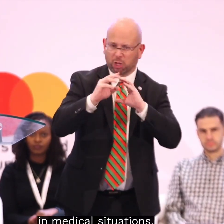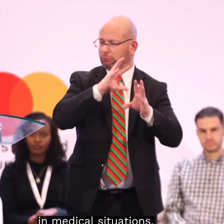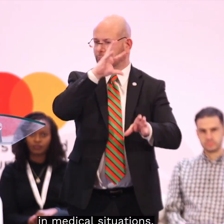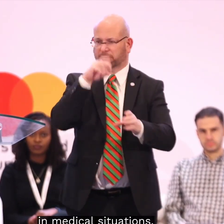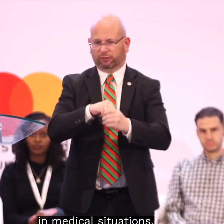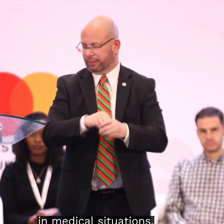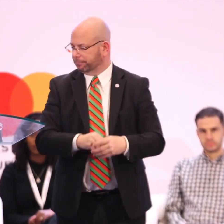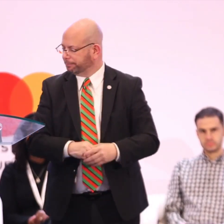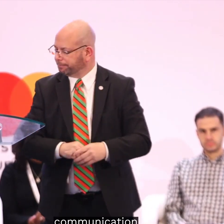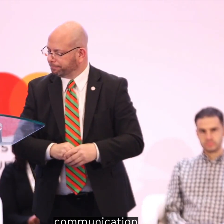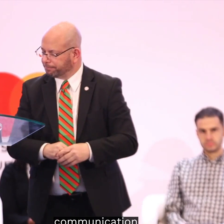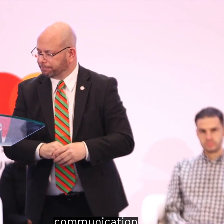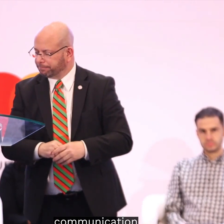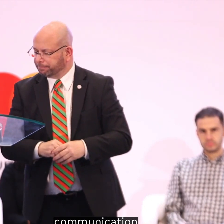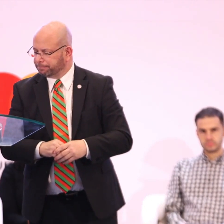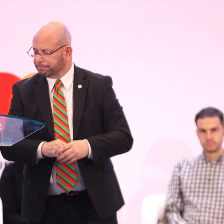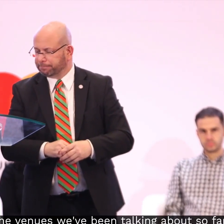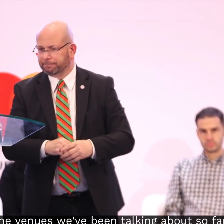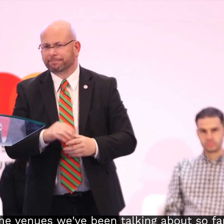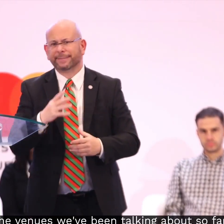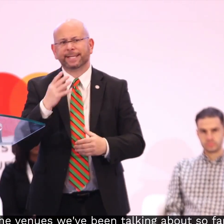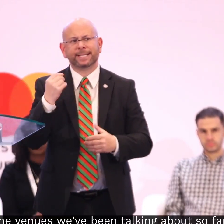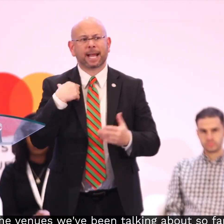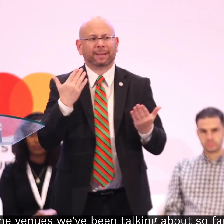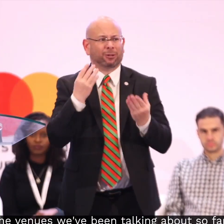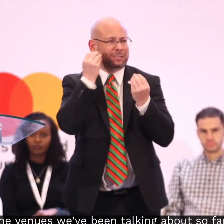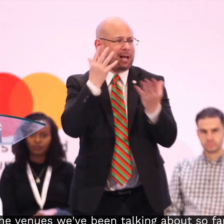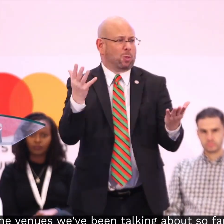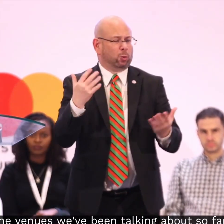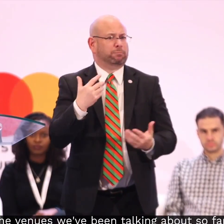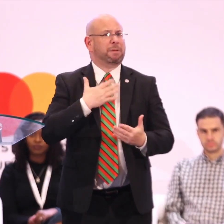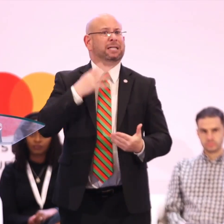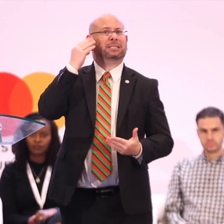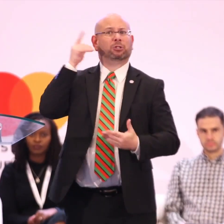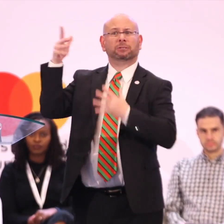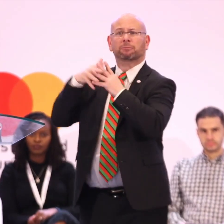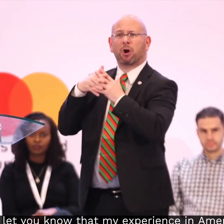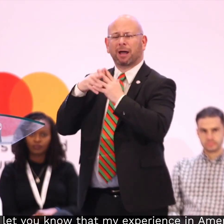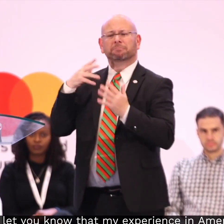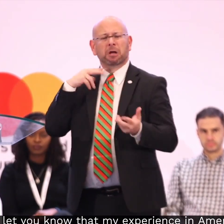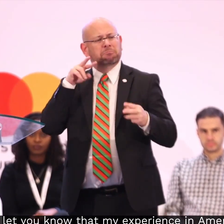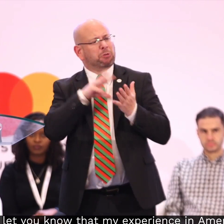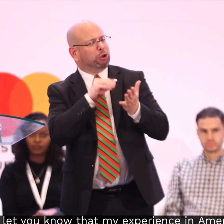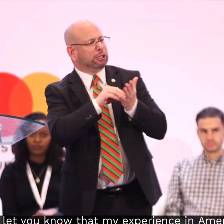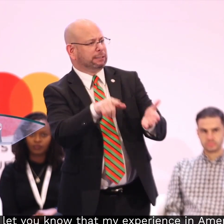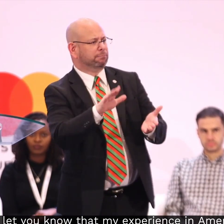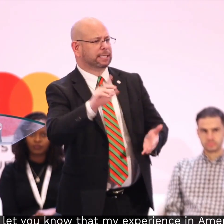situations, communication, all of the venues we've been talking about so far. I want to let you know that my experience in